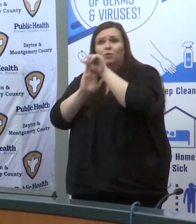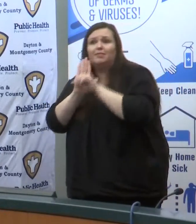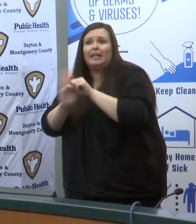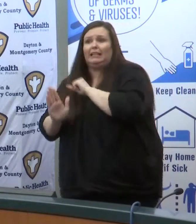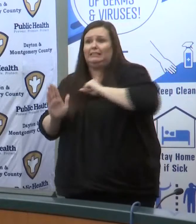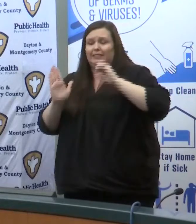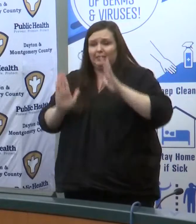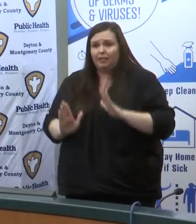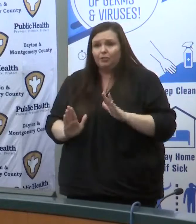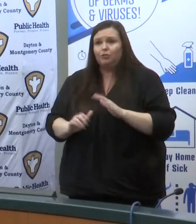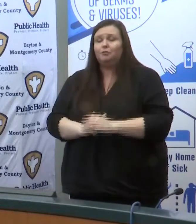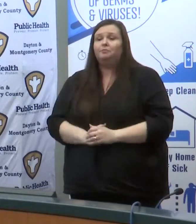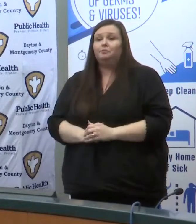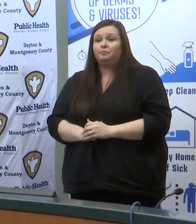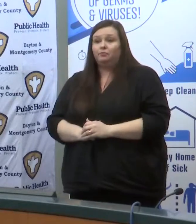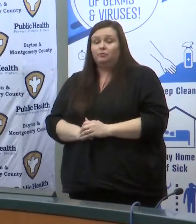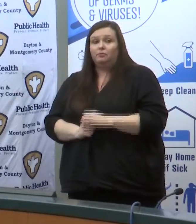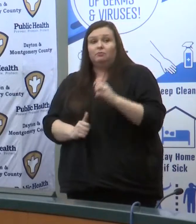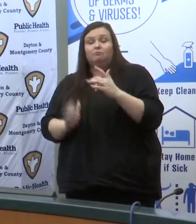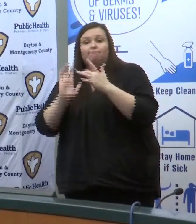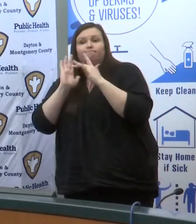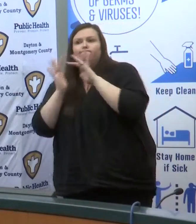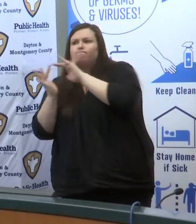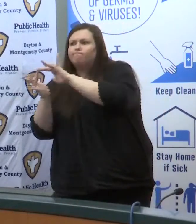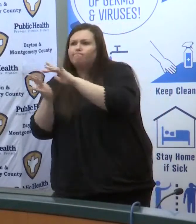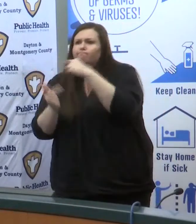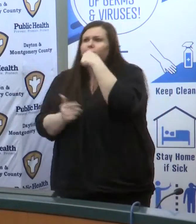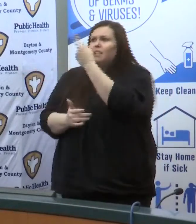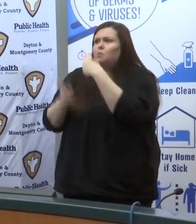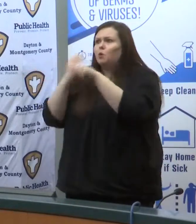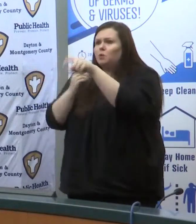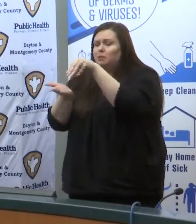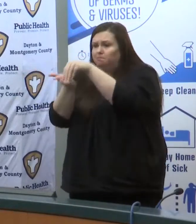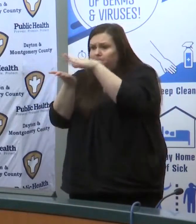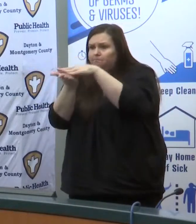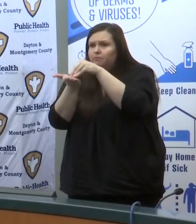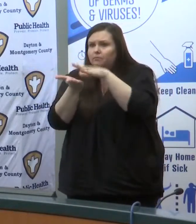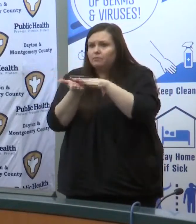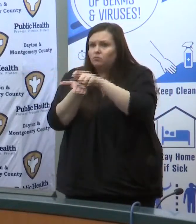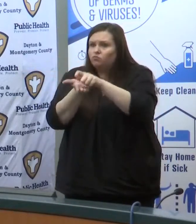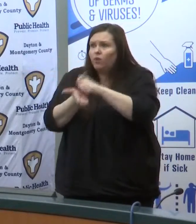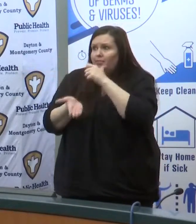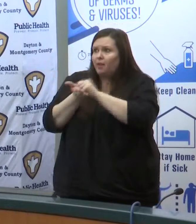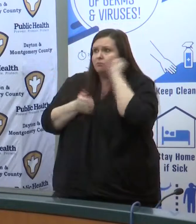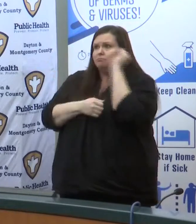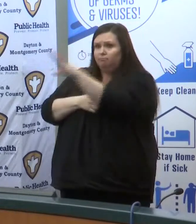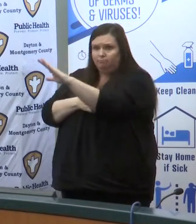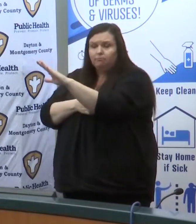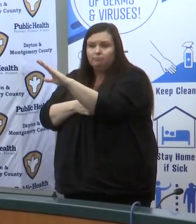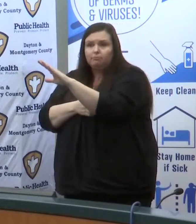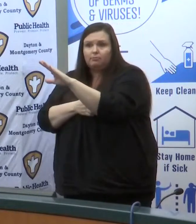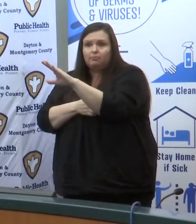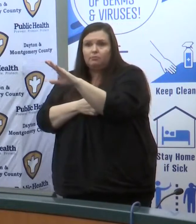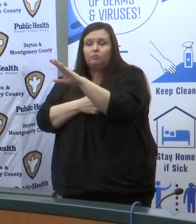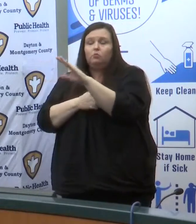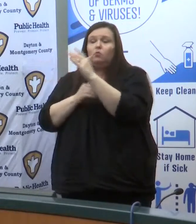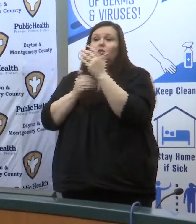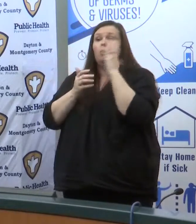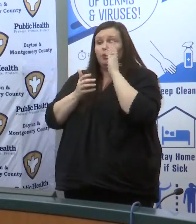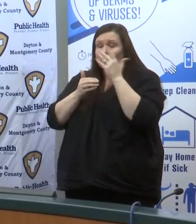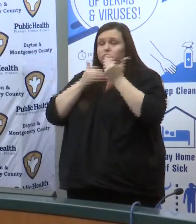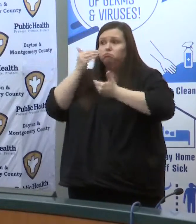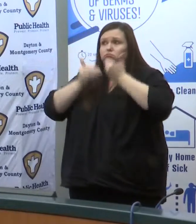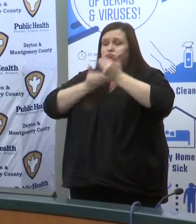uh you need to contact them you need to tell them what it is you need to write it down and you need to get answers from them working up to the same